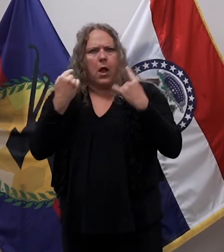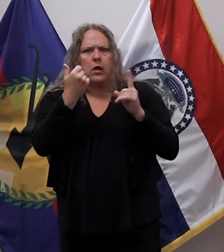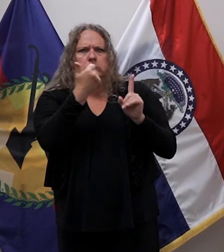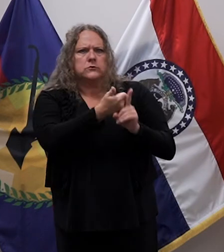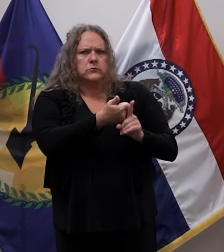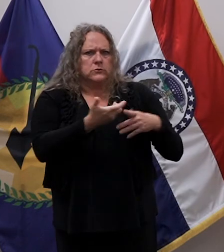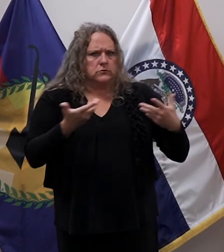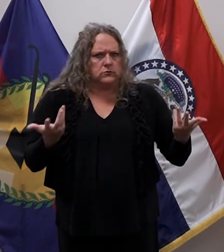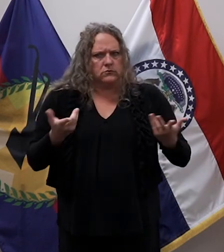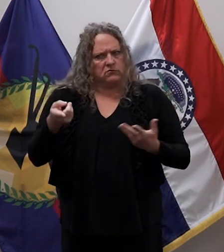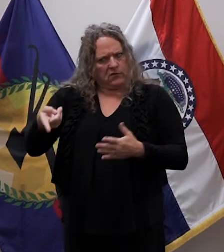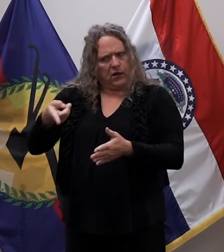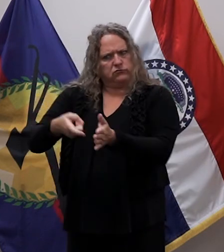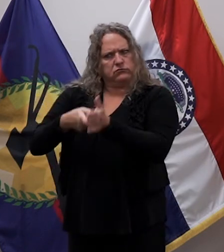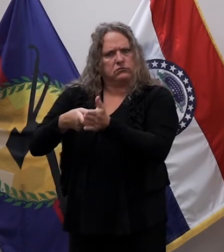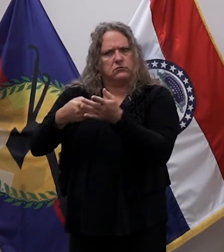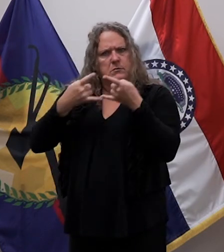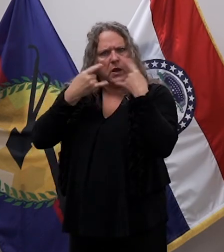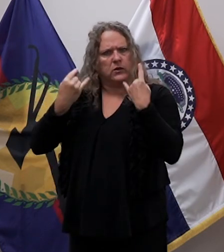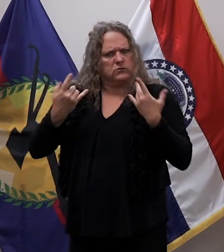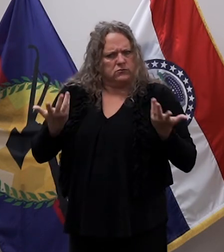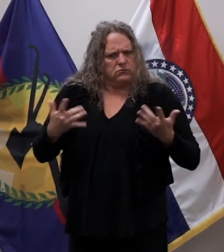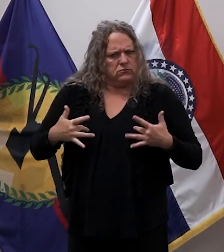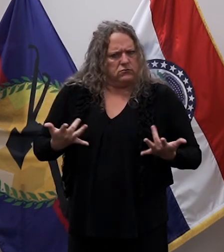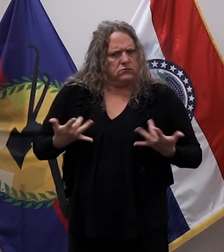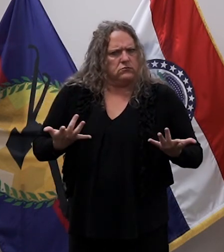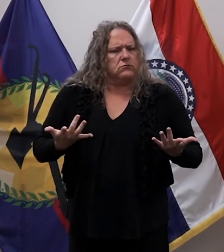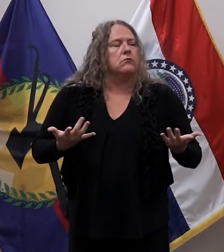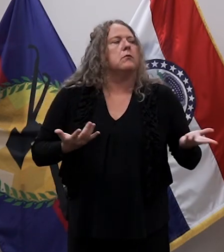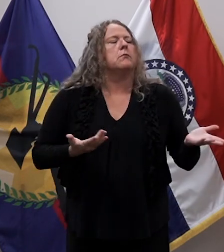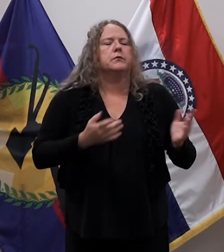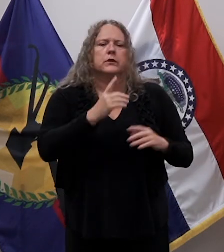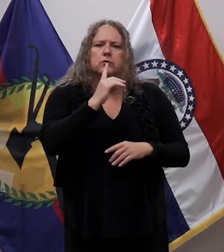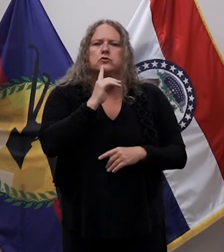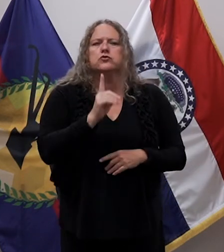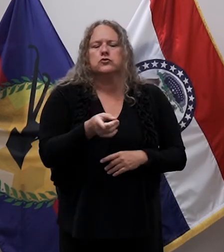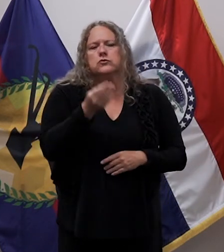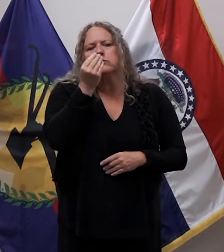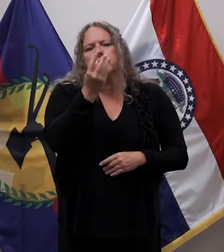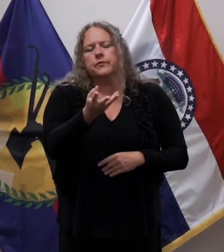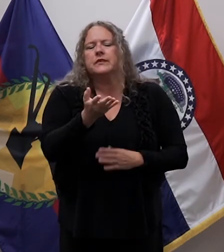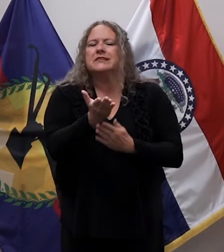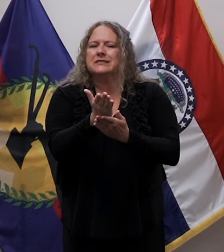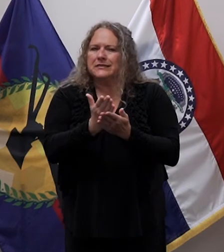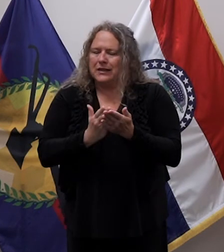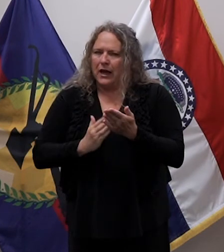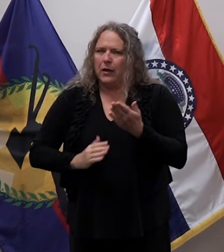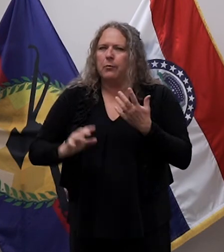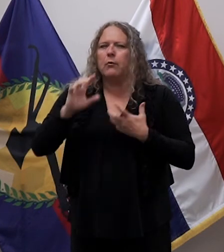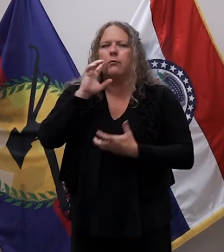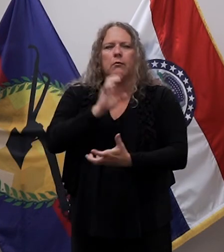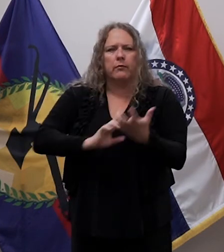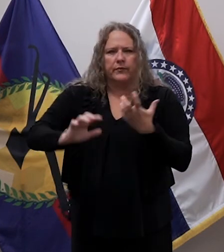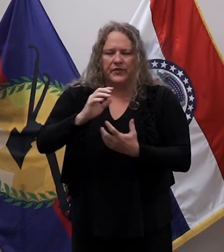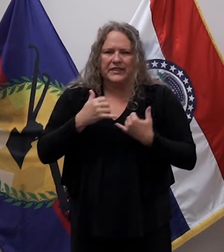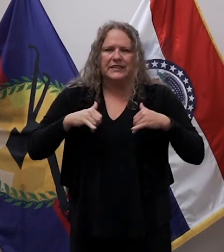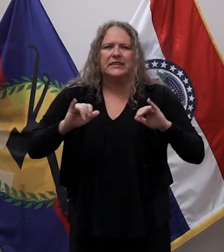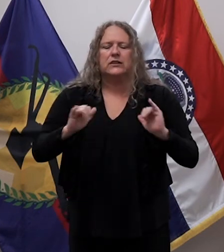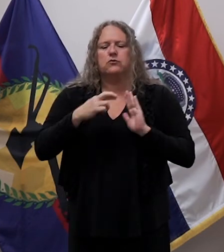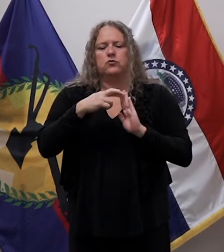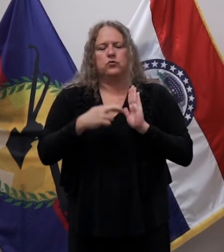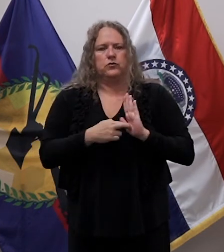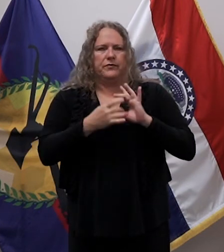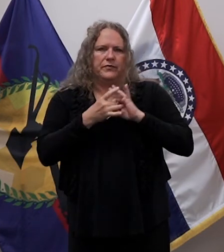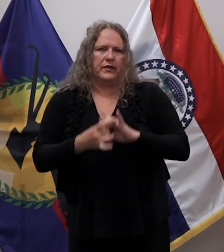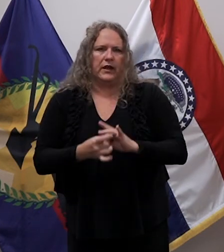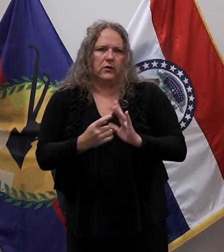that? Well, sure. We still have some confusion in our community about the rules regarding